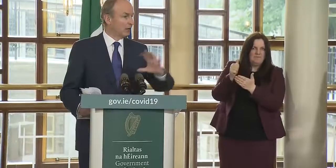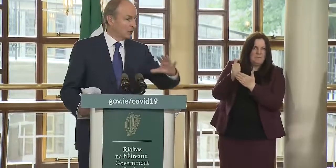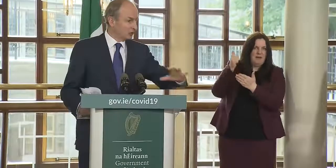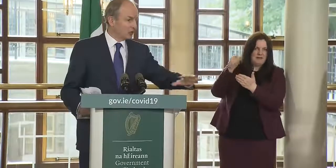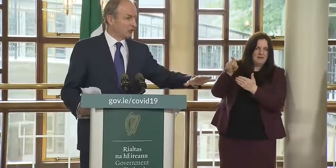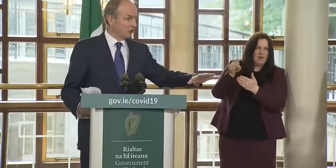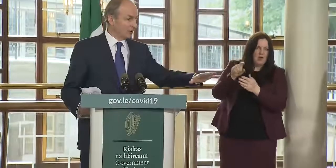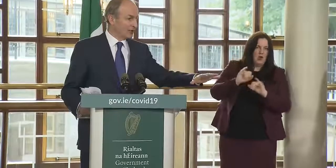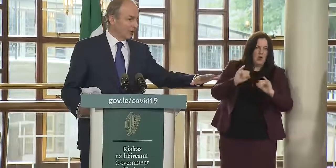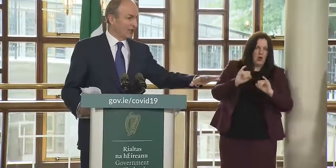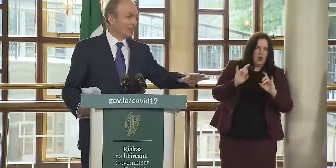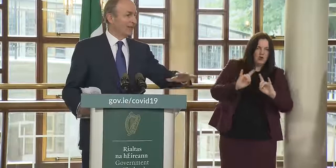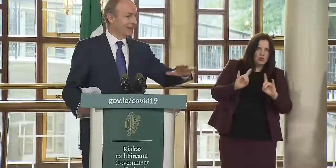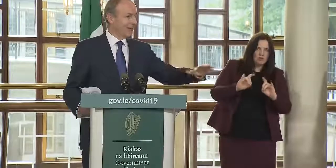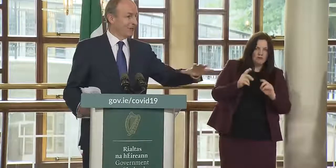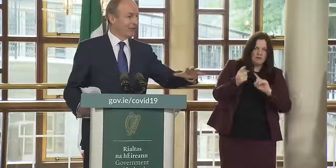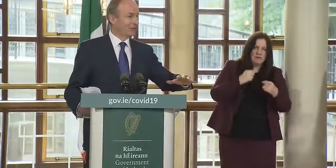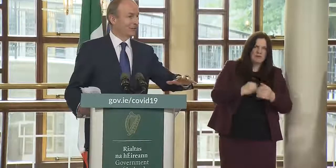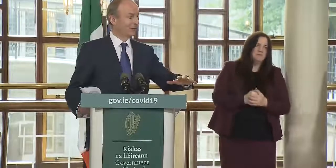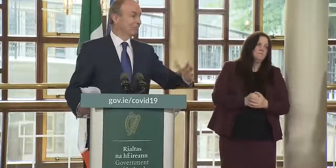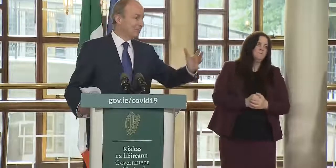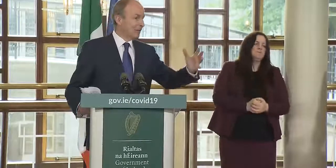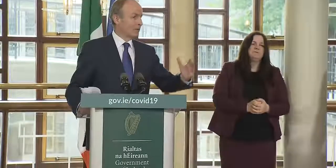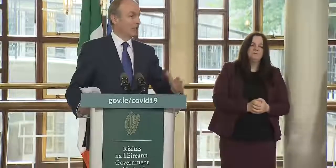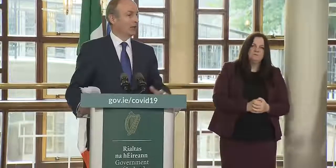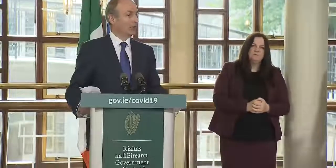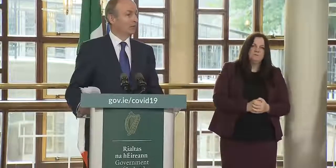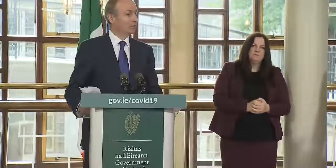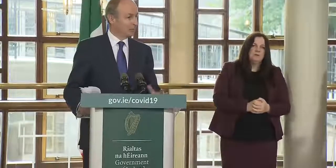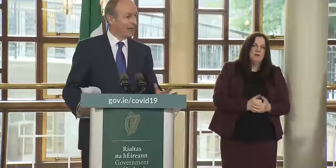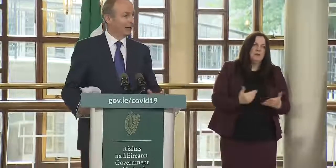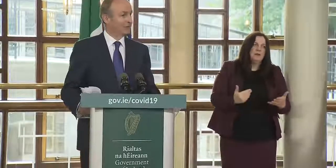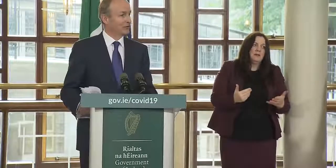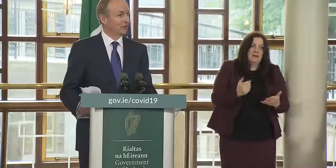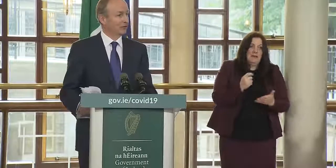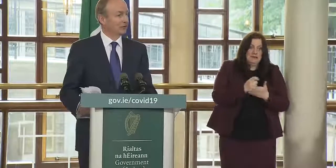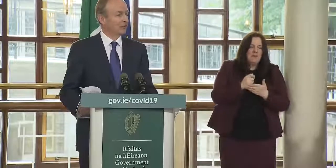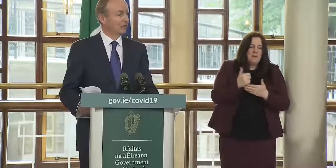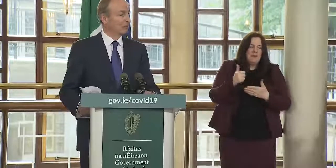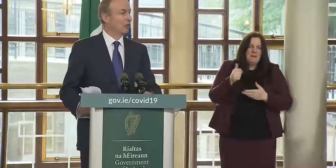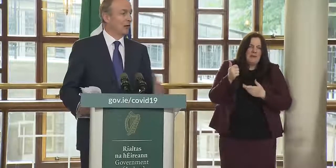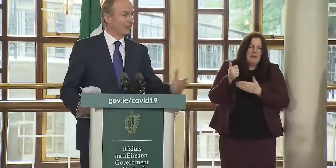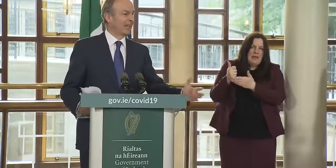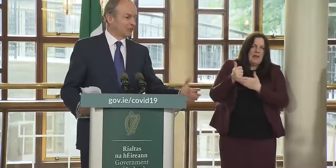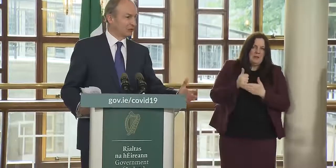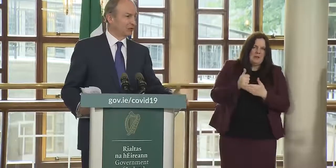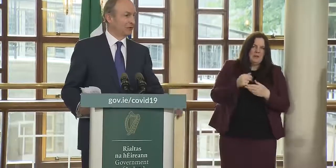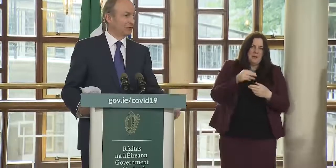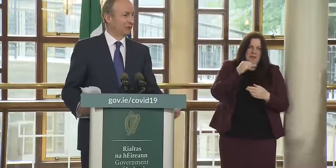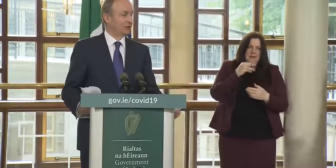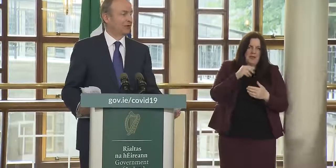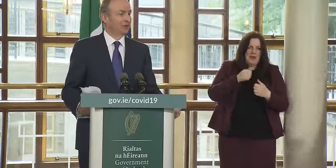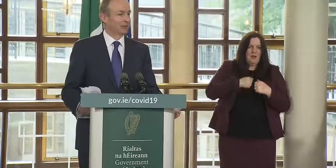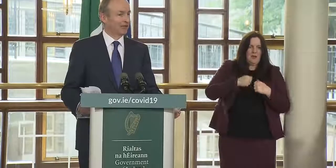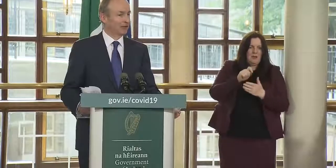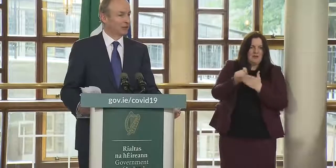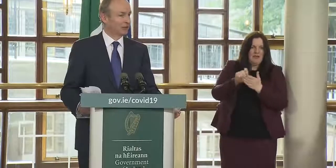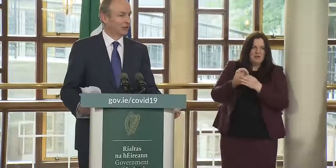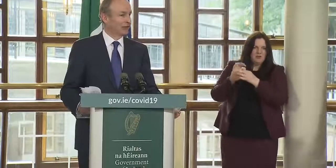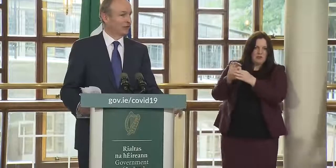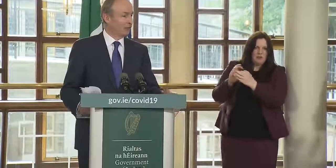in time that may have may not have but may have significance as well in terms of our applications to those